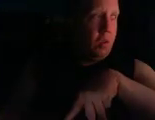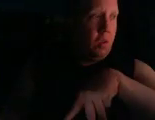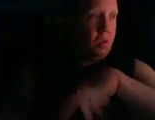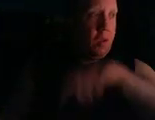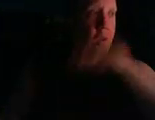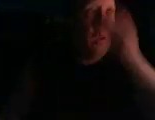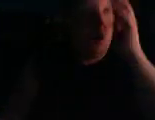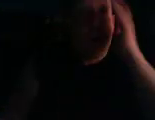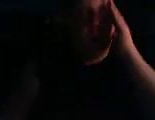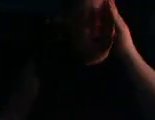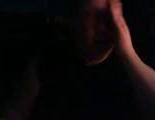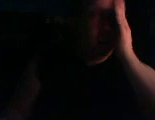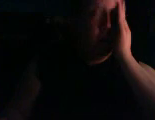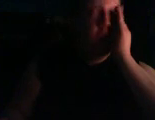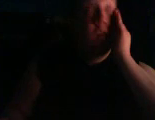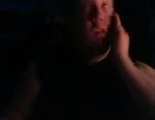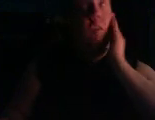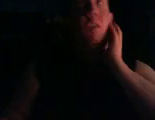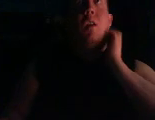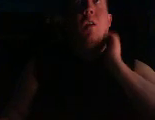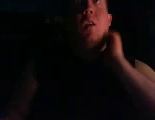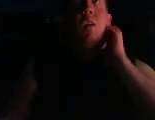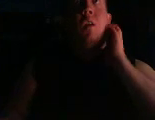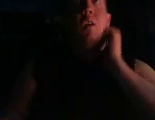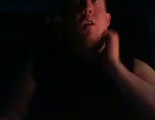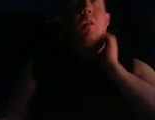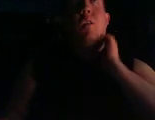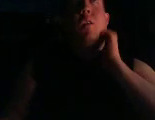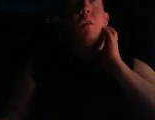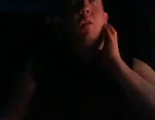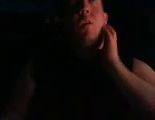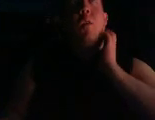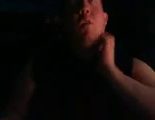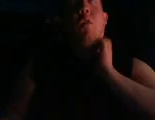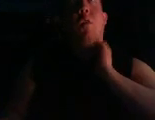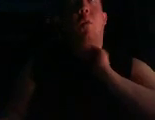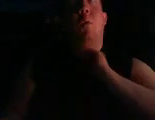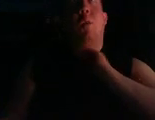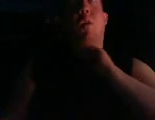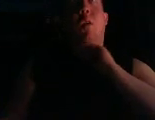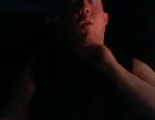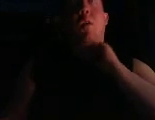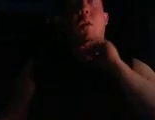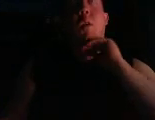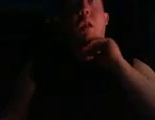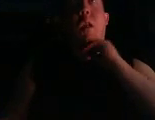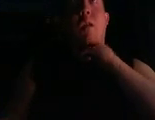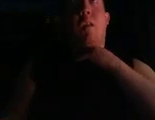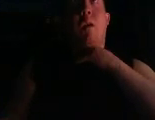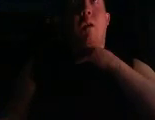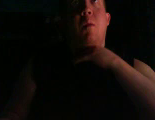do today, you know, it's all over all the to steam.